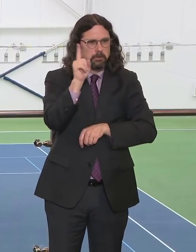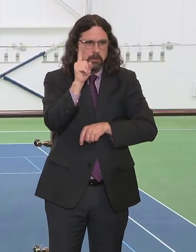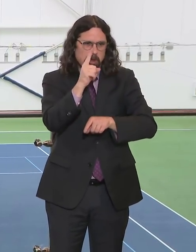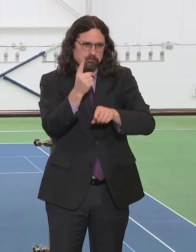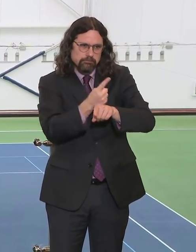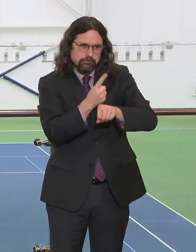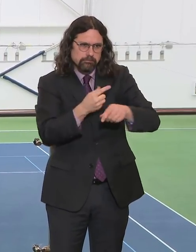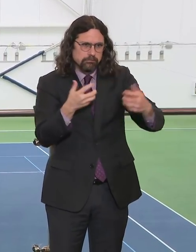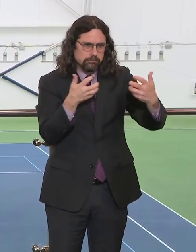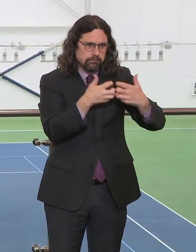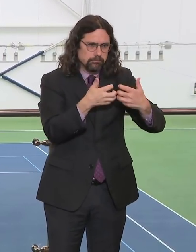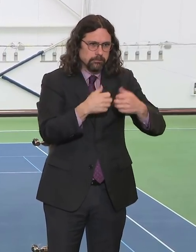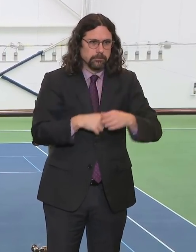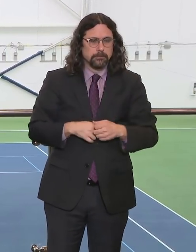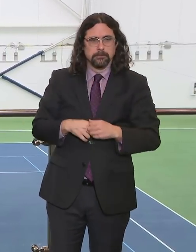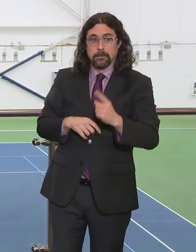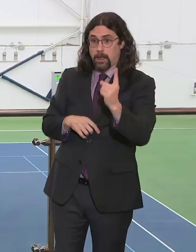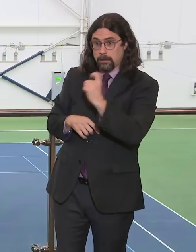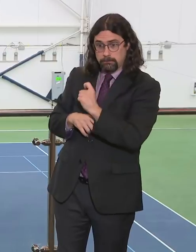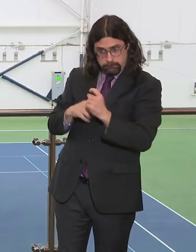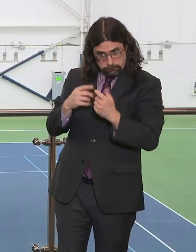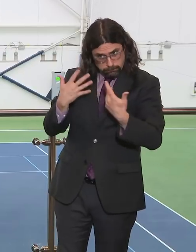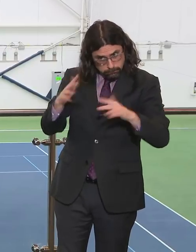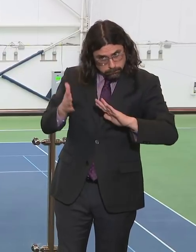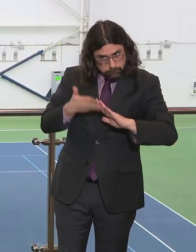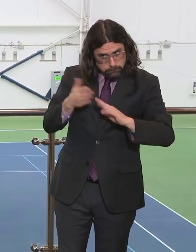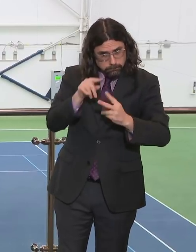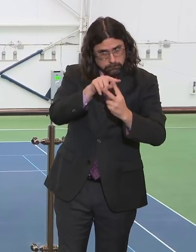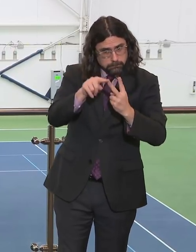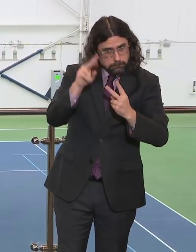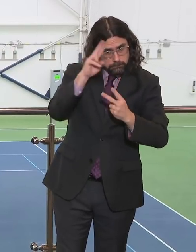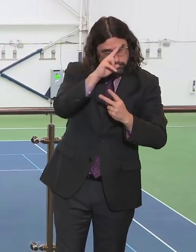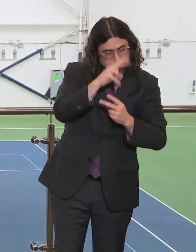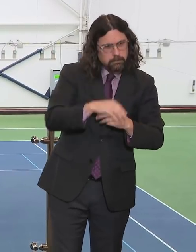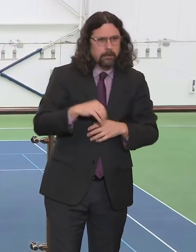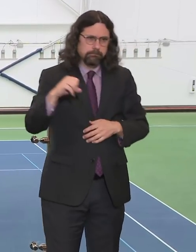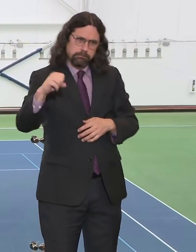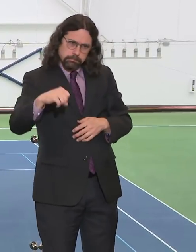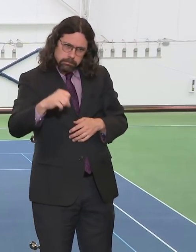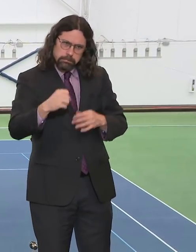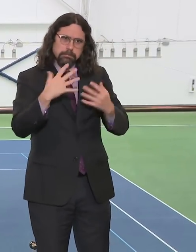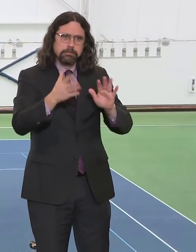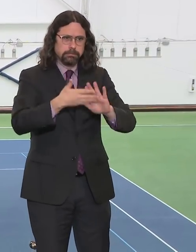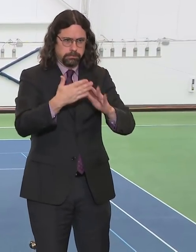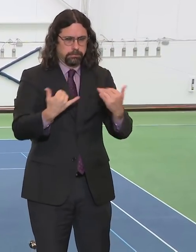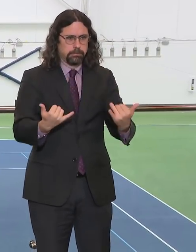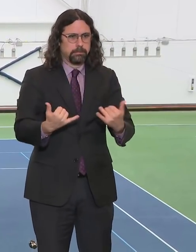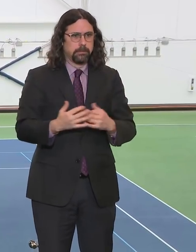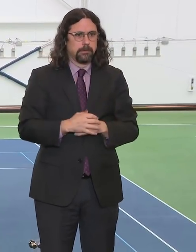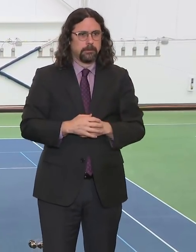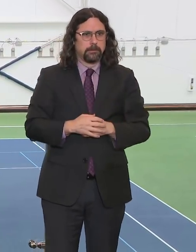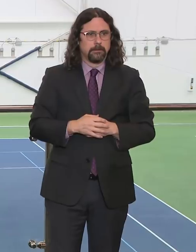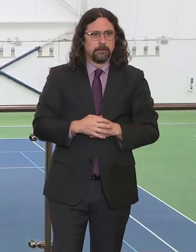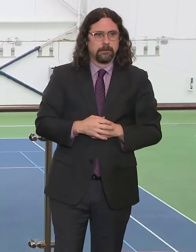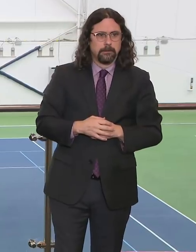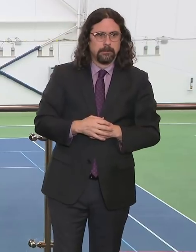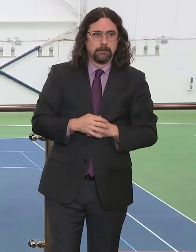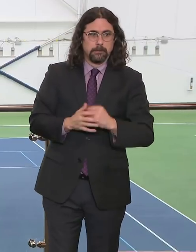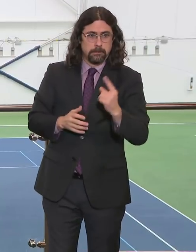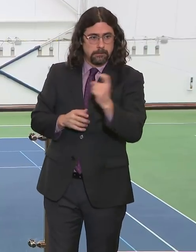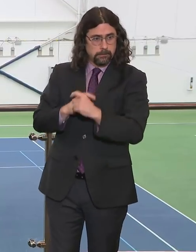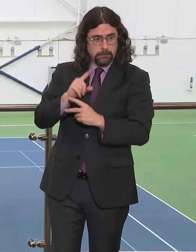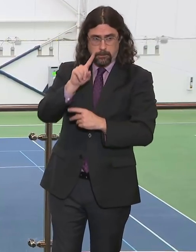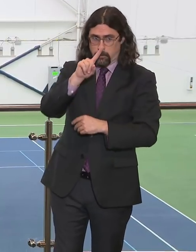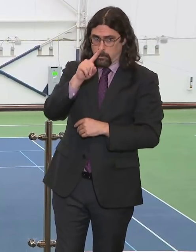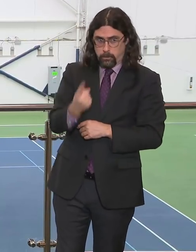Okay, and just between Comfort and Javits? Because those are the only two that are open right now to move patients to. A quick follow-up. were hoping